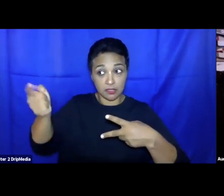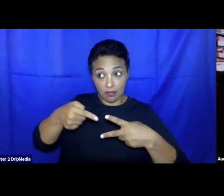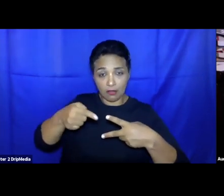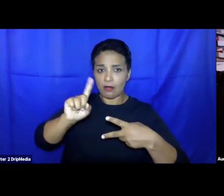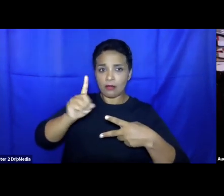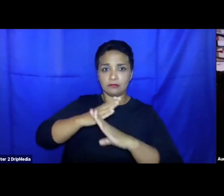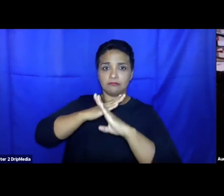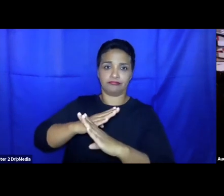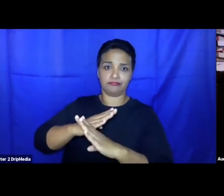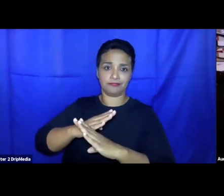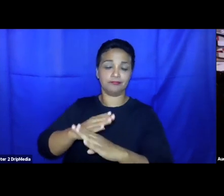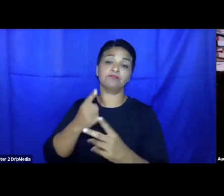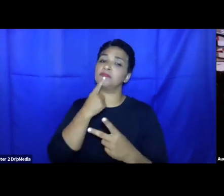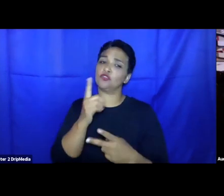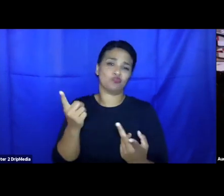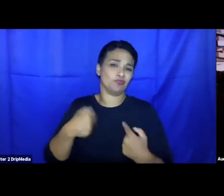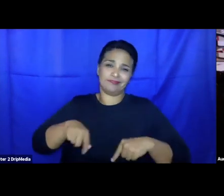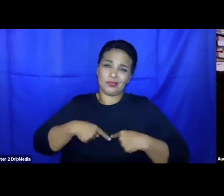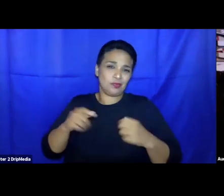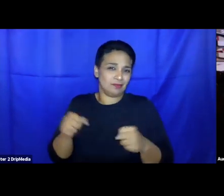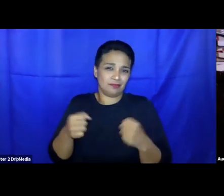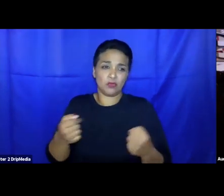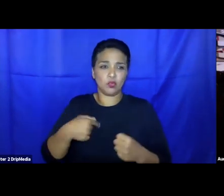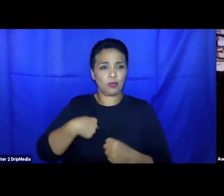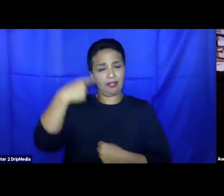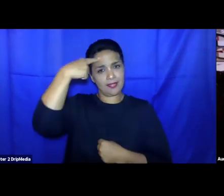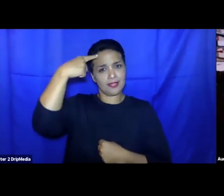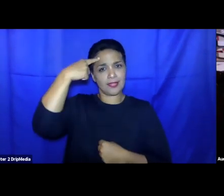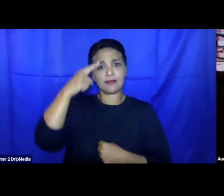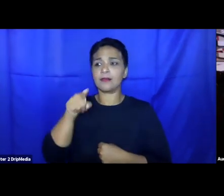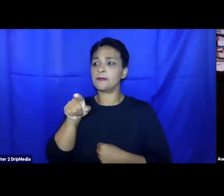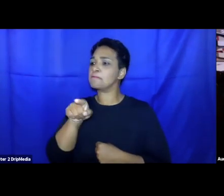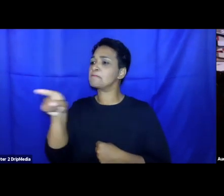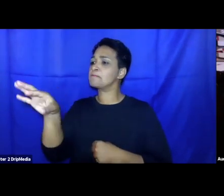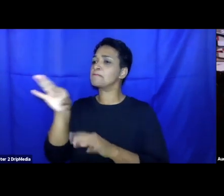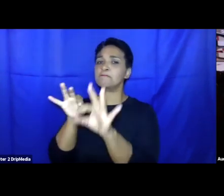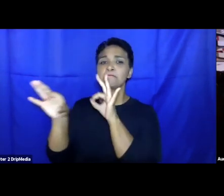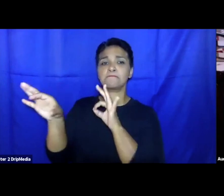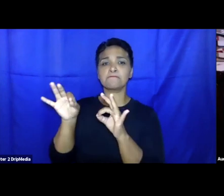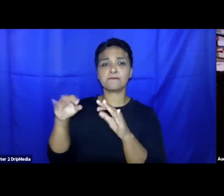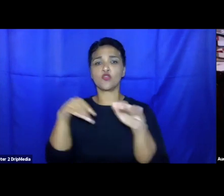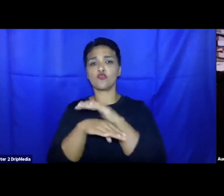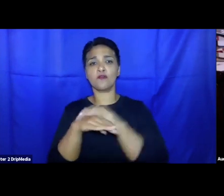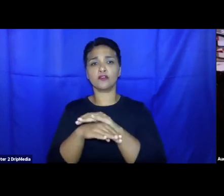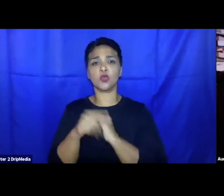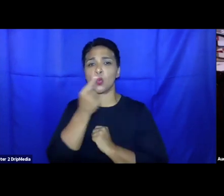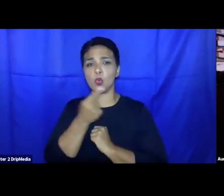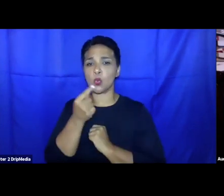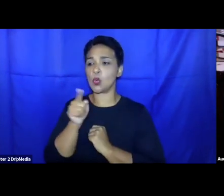is that we can pick and choose the truly deserving, in quotes, refugees through a resettlement process. It's important to note